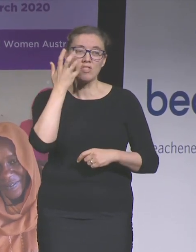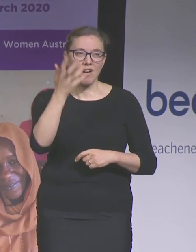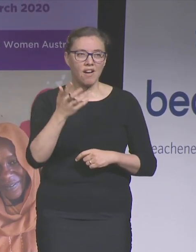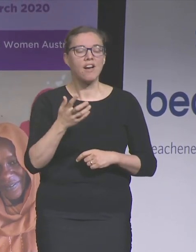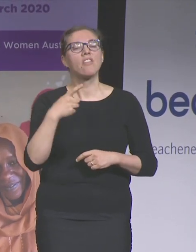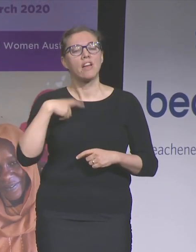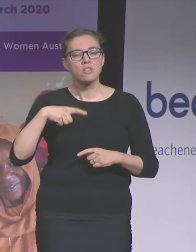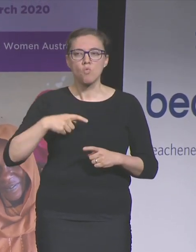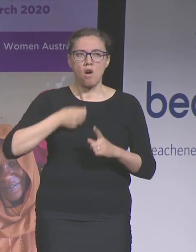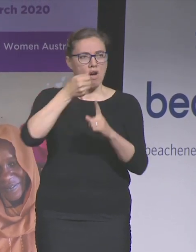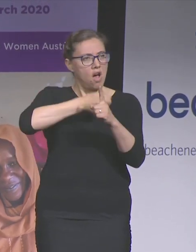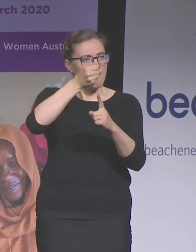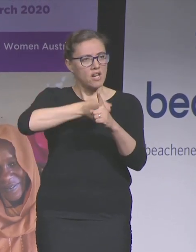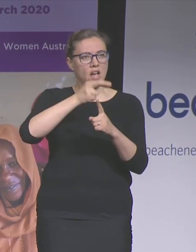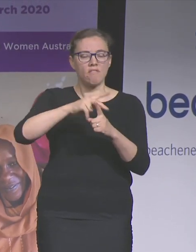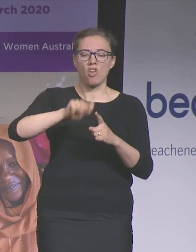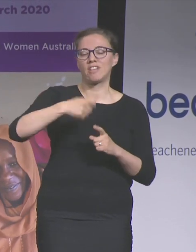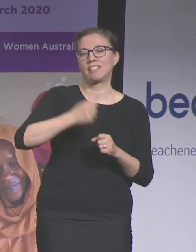this for.